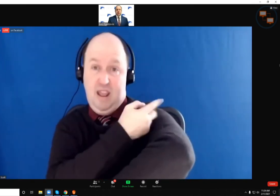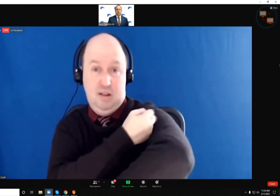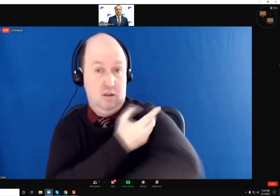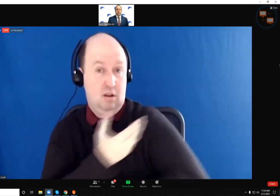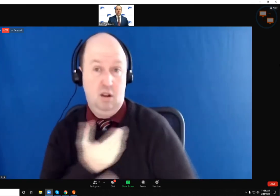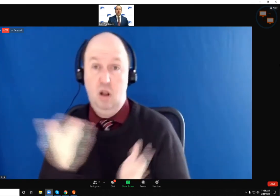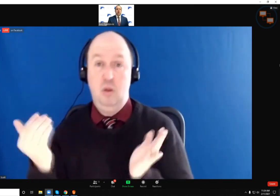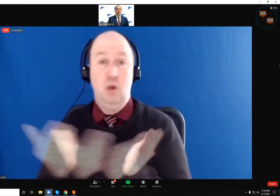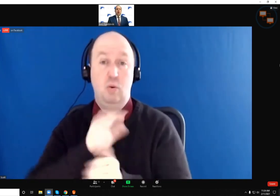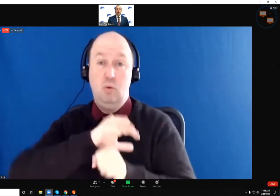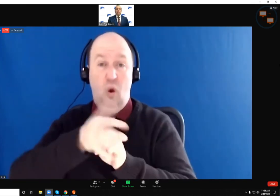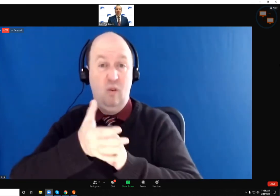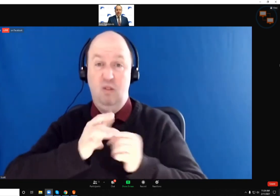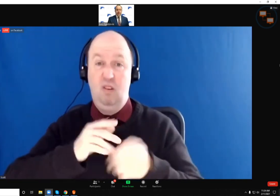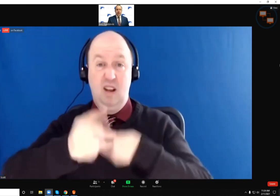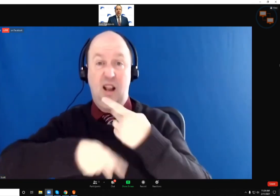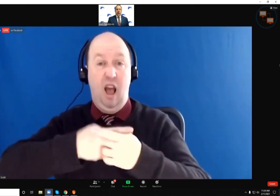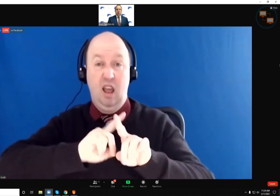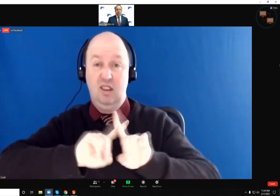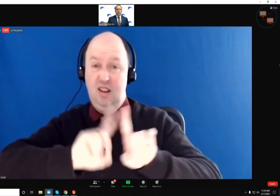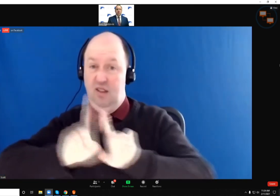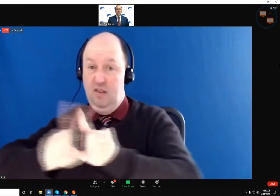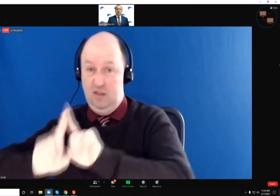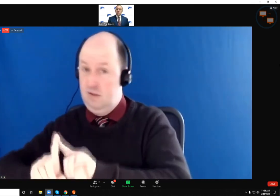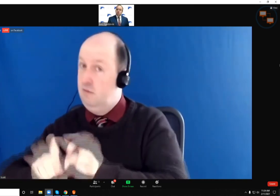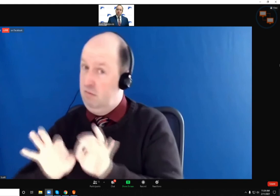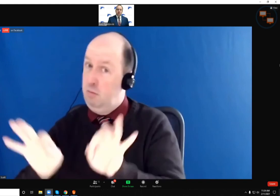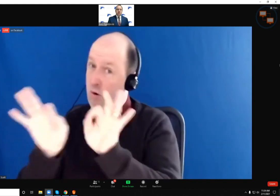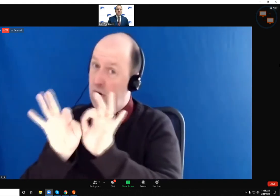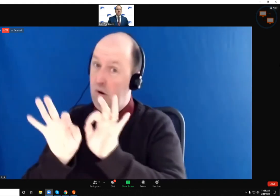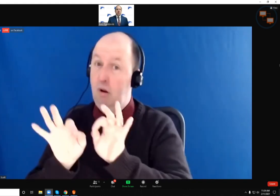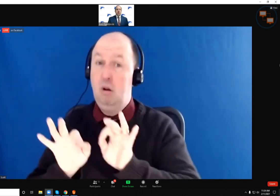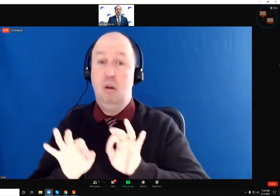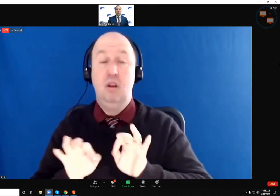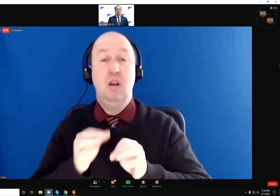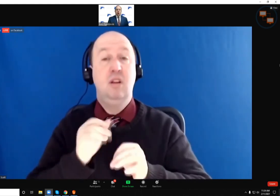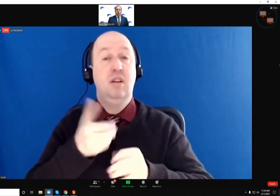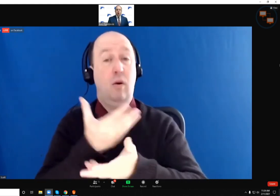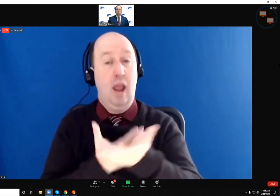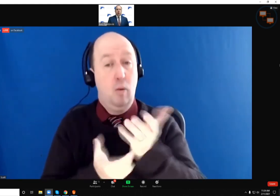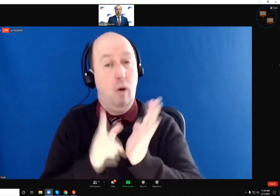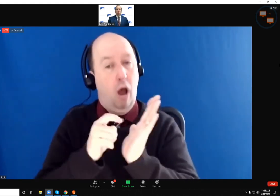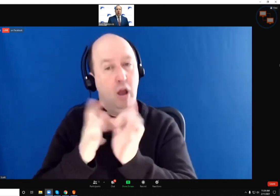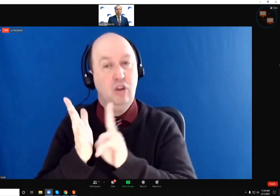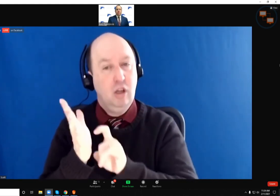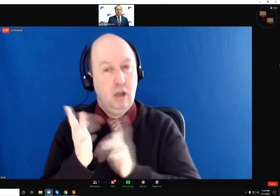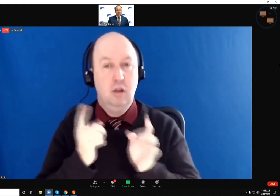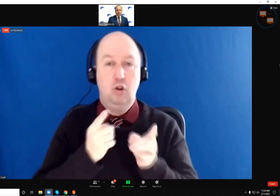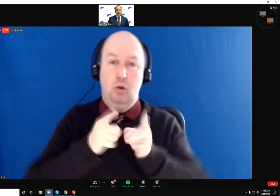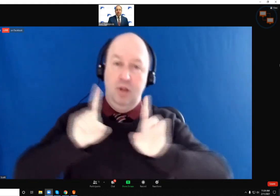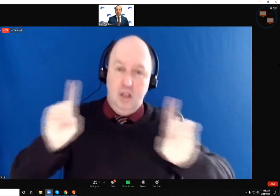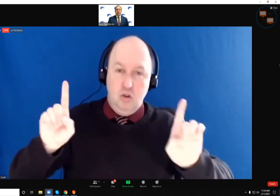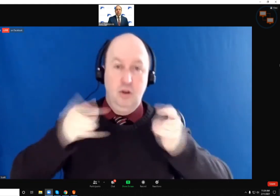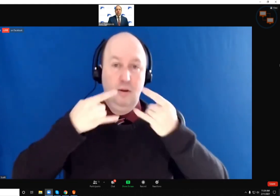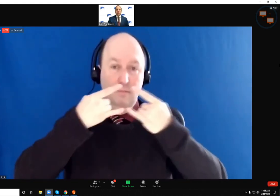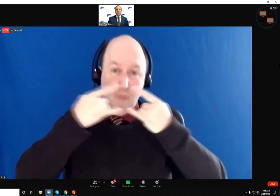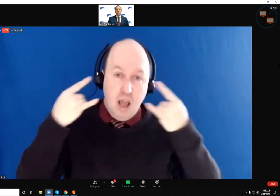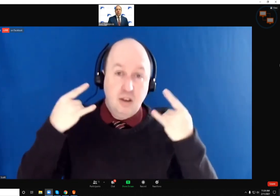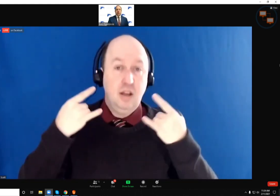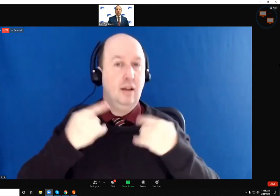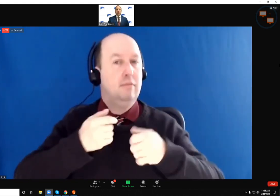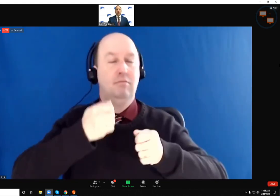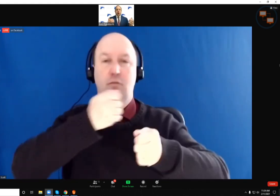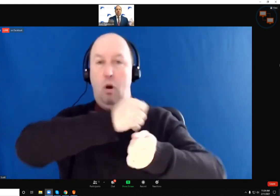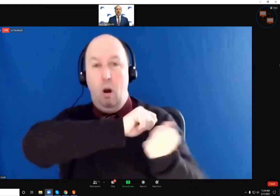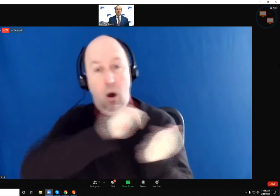experiencing in the future. Masking, hand-washing, still social distancing are all, are all effective measures to make sure